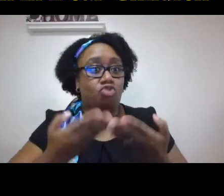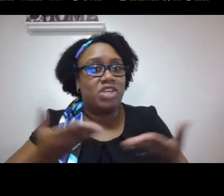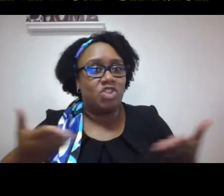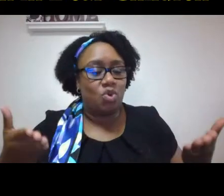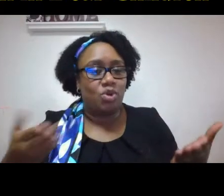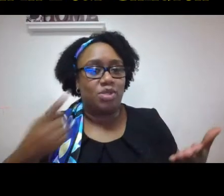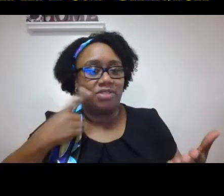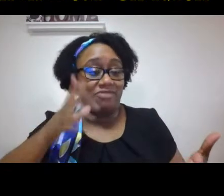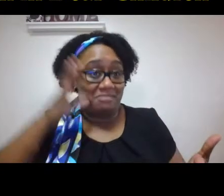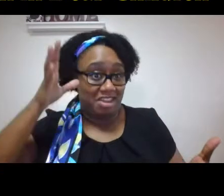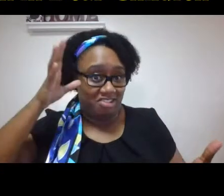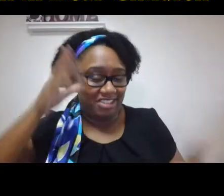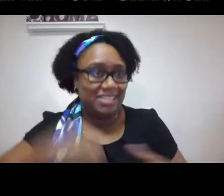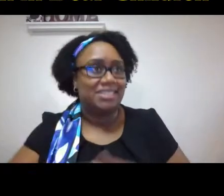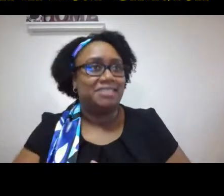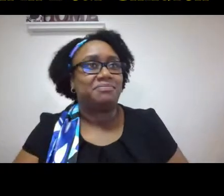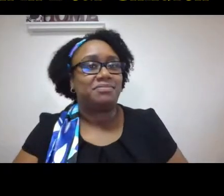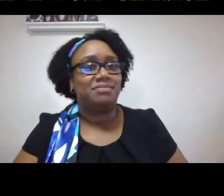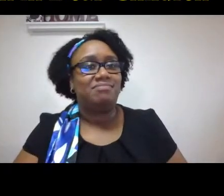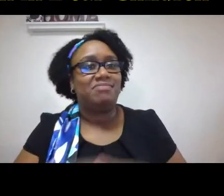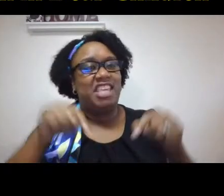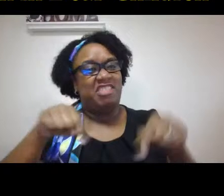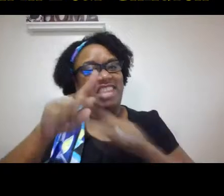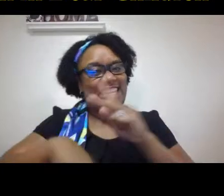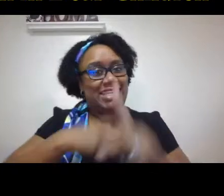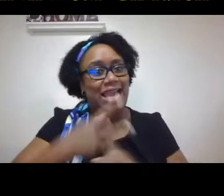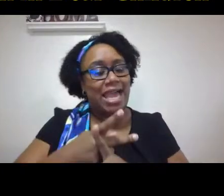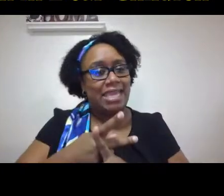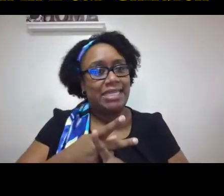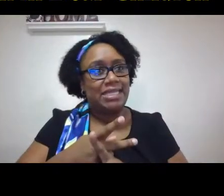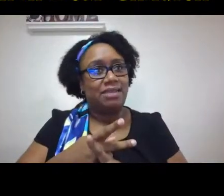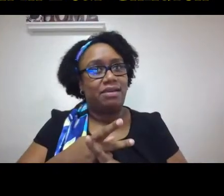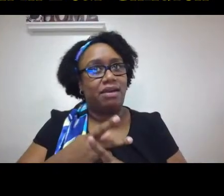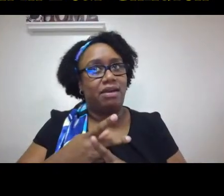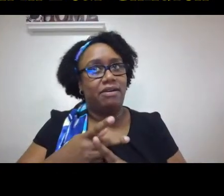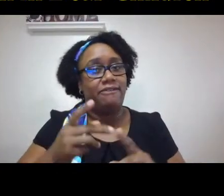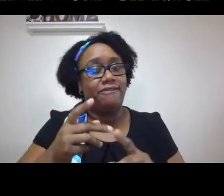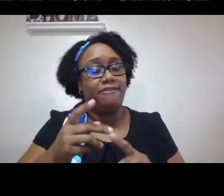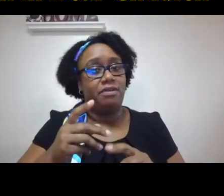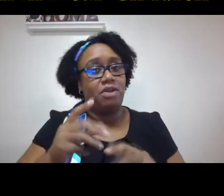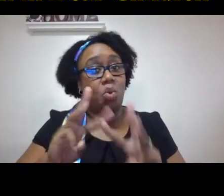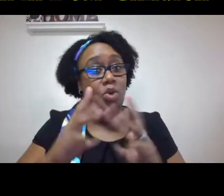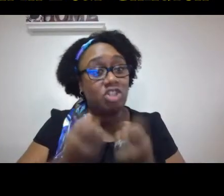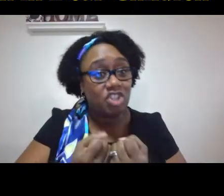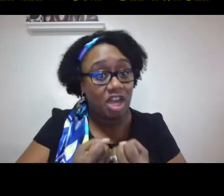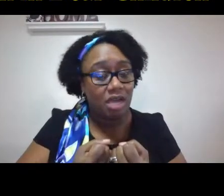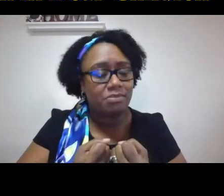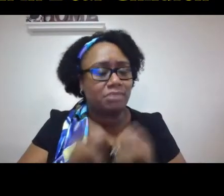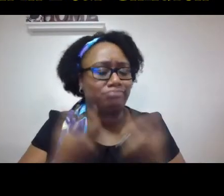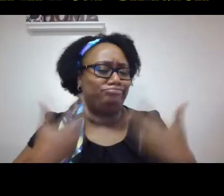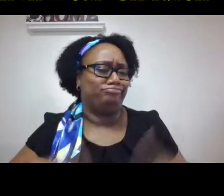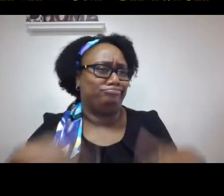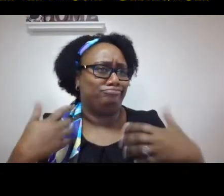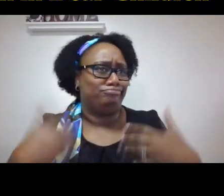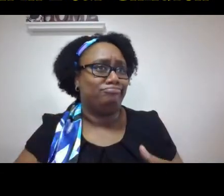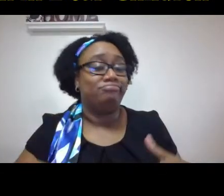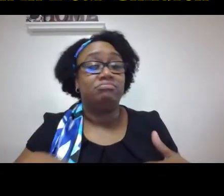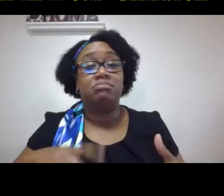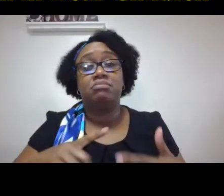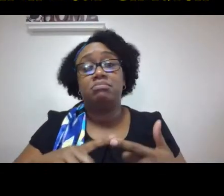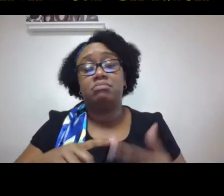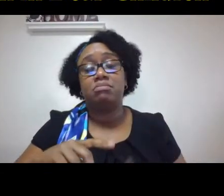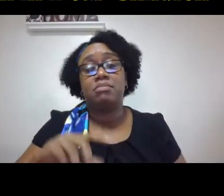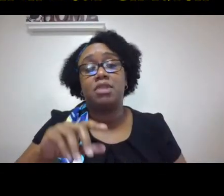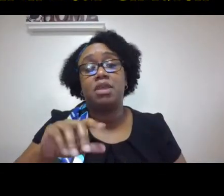mallory speaking i think the california association for the deaf is a fantastic resource for parents